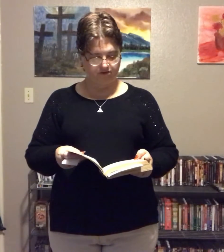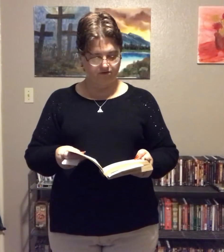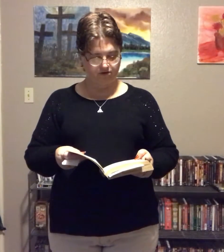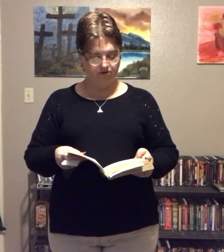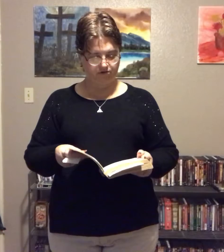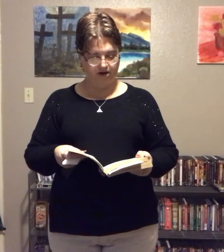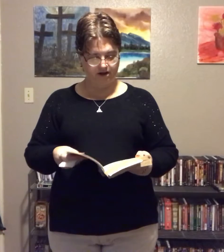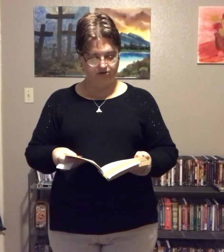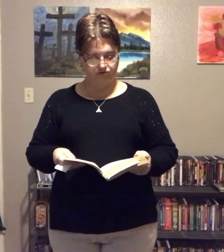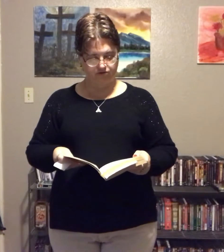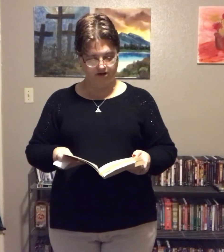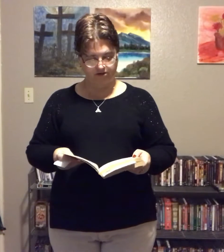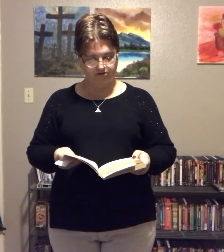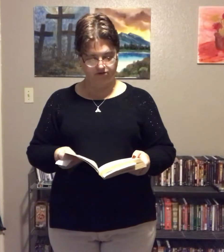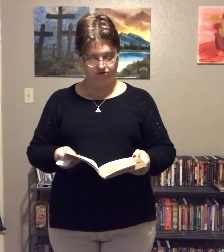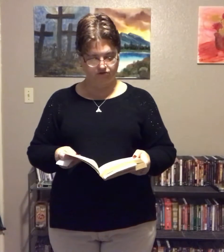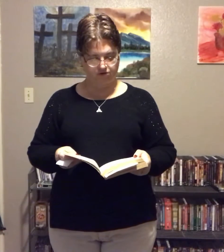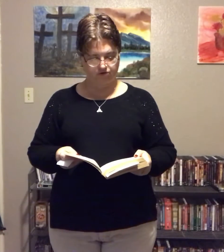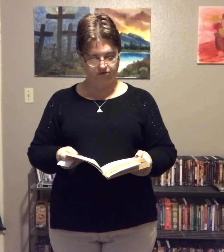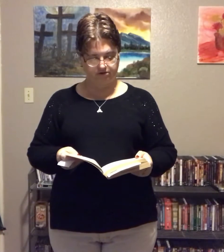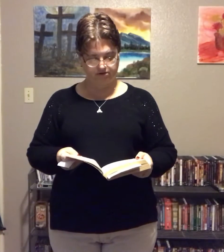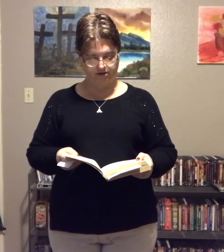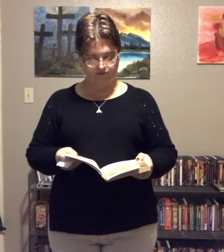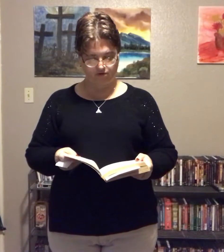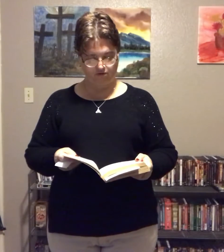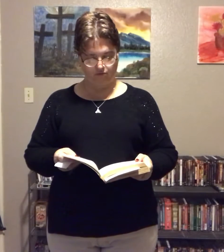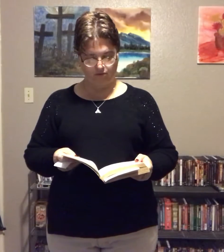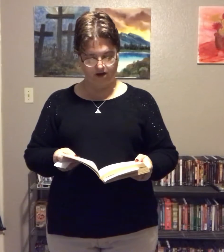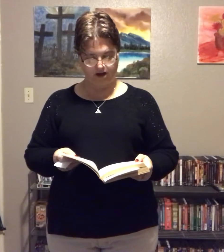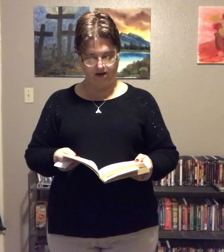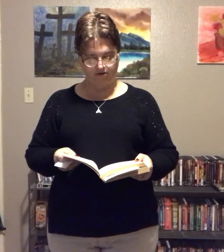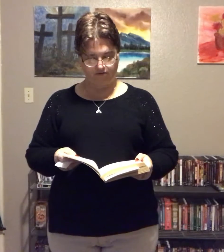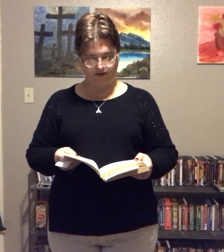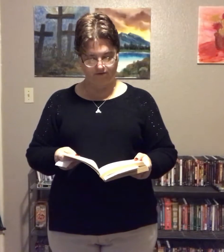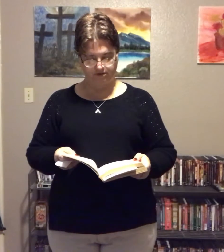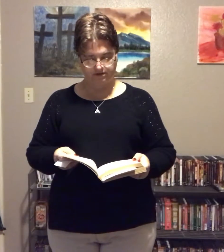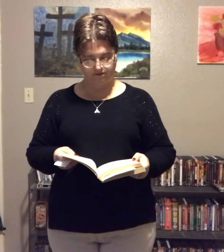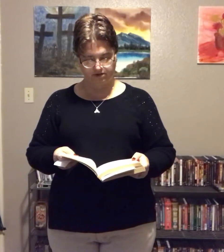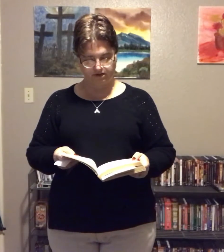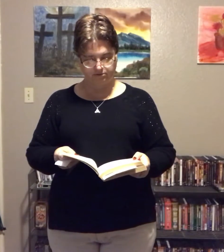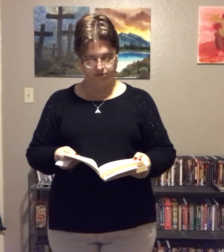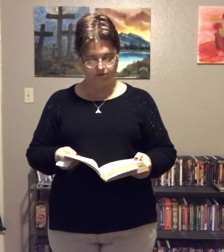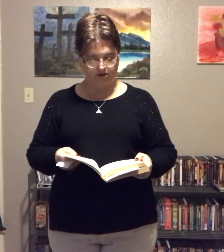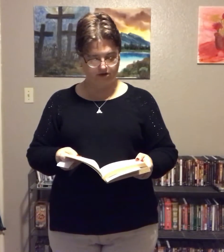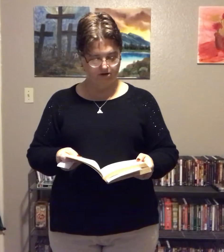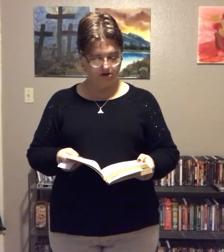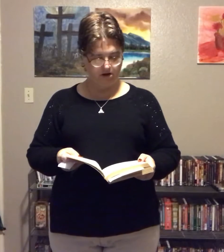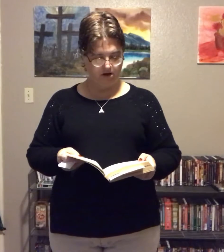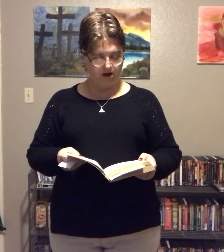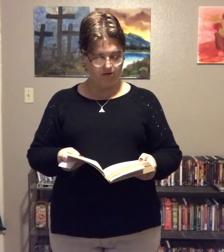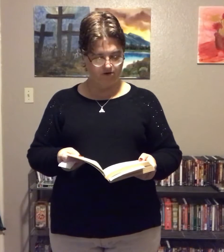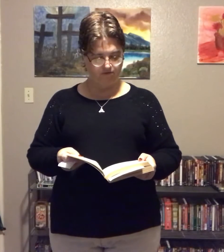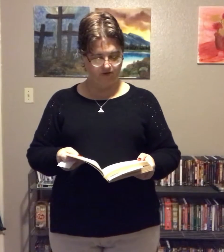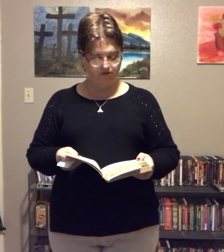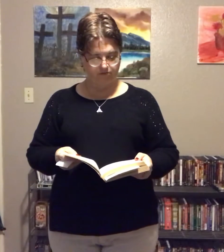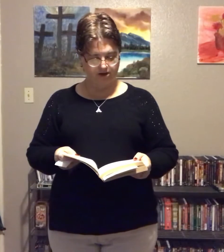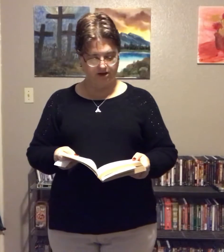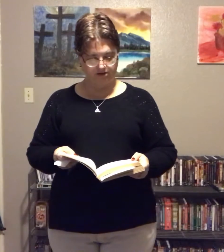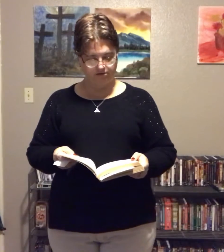seven years, I exercised strenuously for over one hour, five to seven times a week. I revolved my days